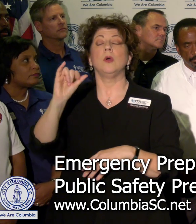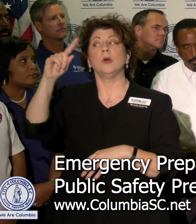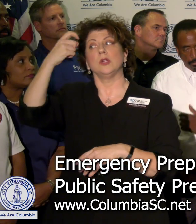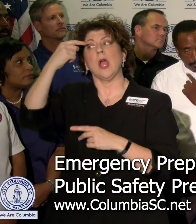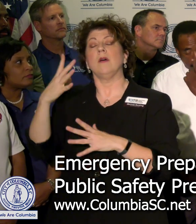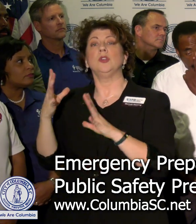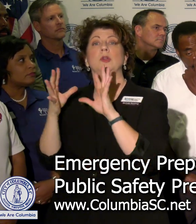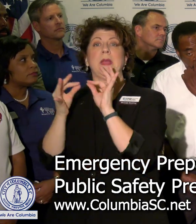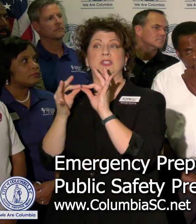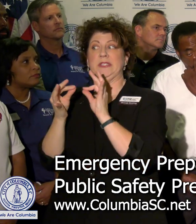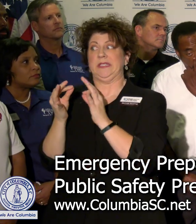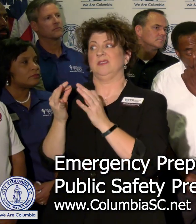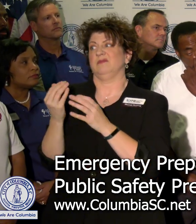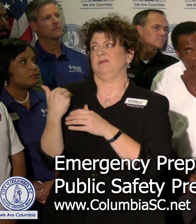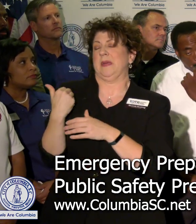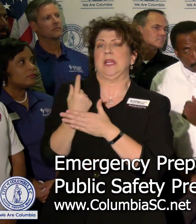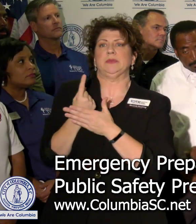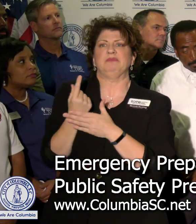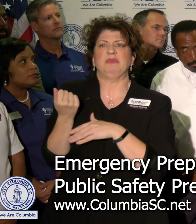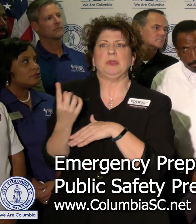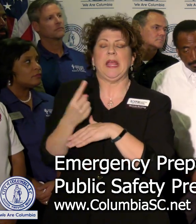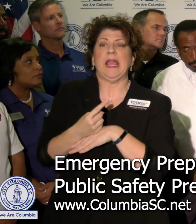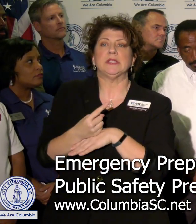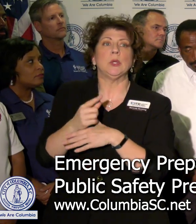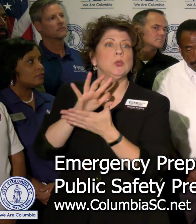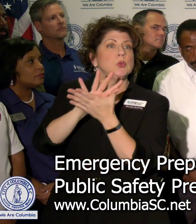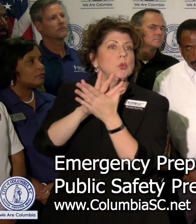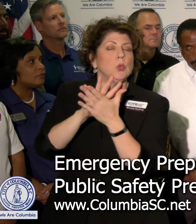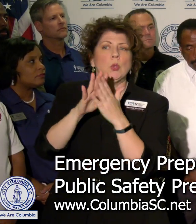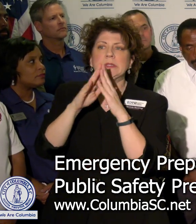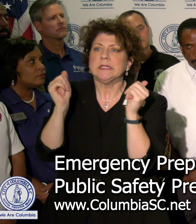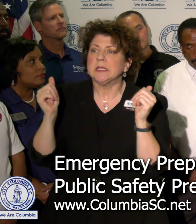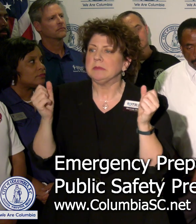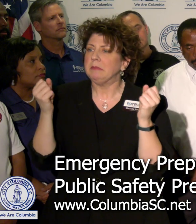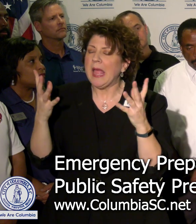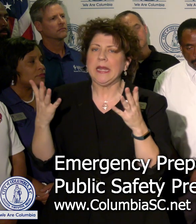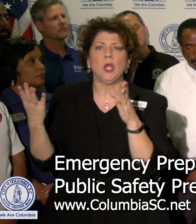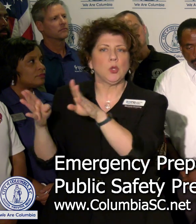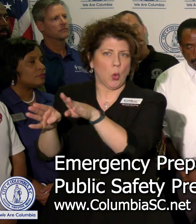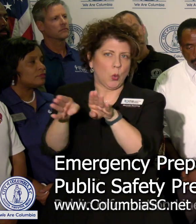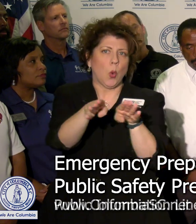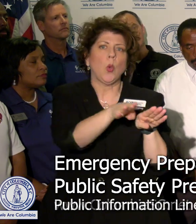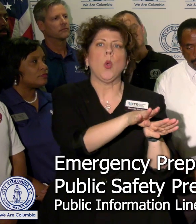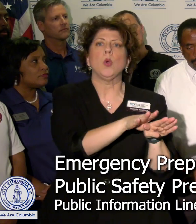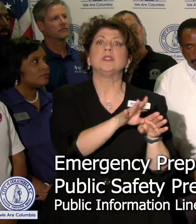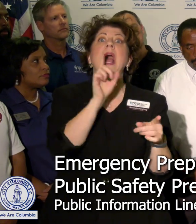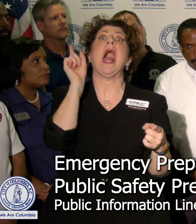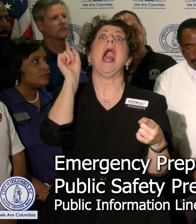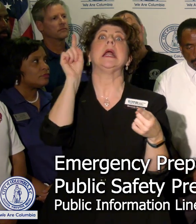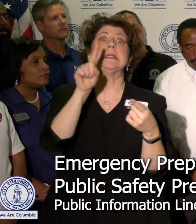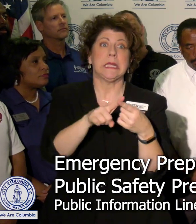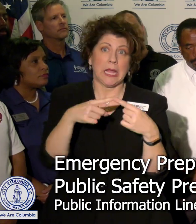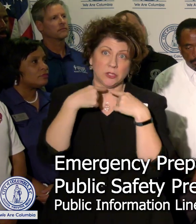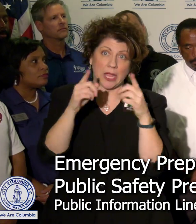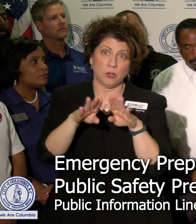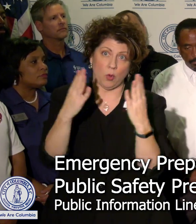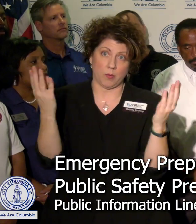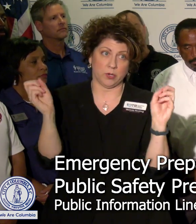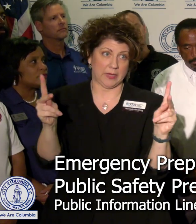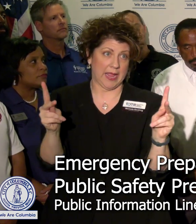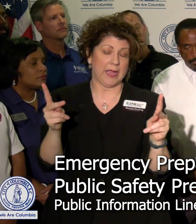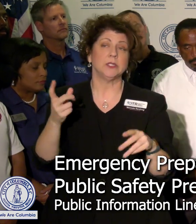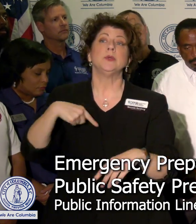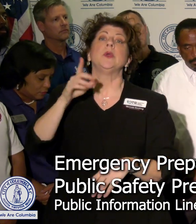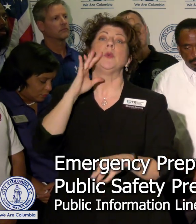had indicated earlier in the week, you know, the school systems, multiple school systems are closed and that was until further notice. So we will